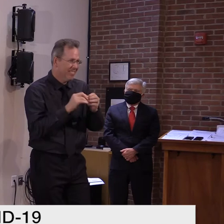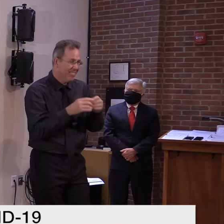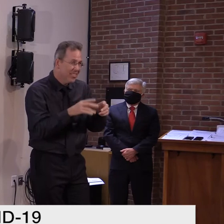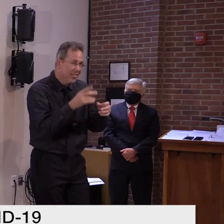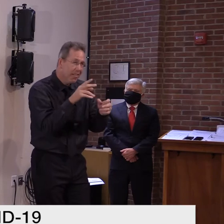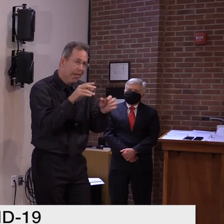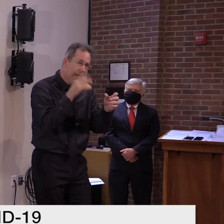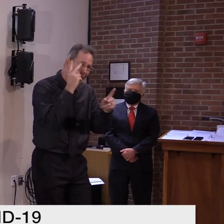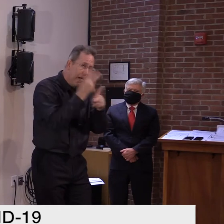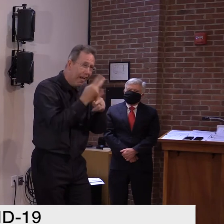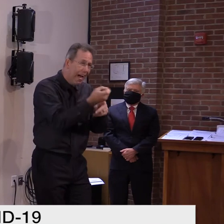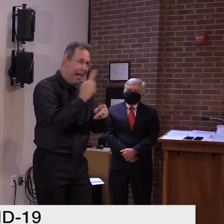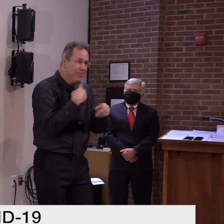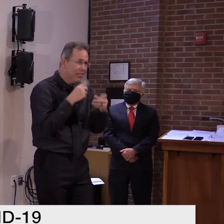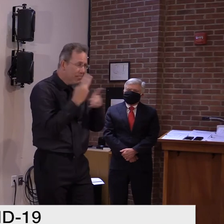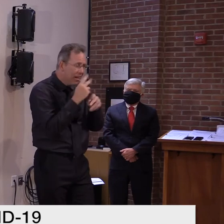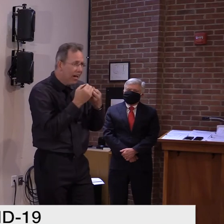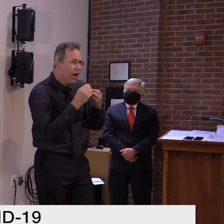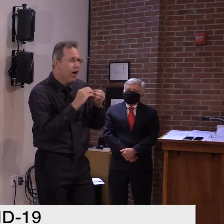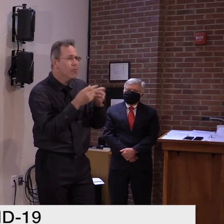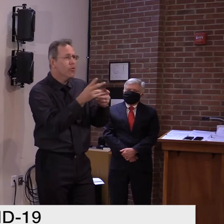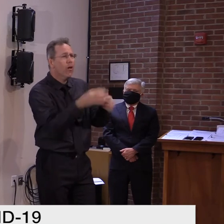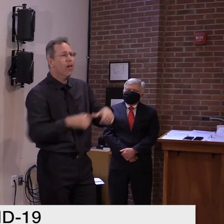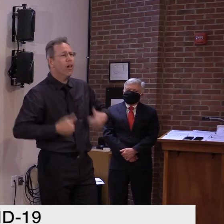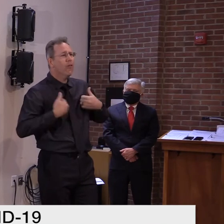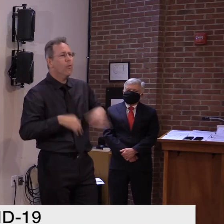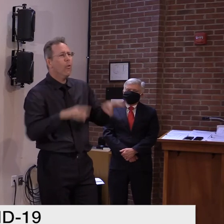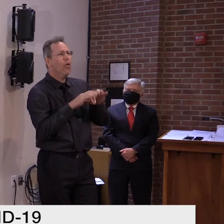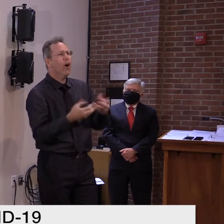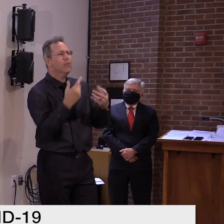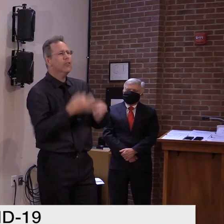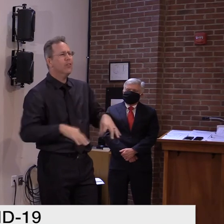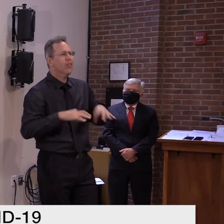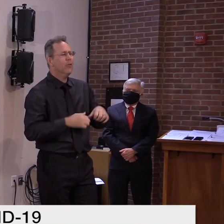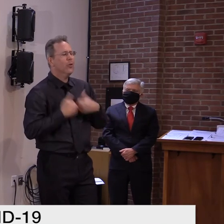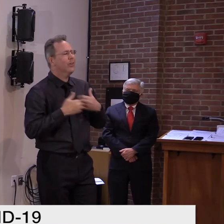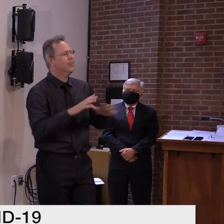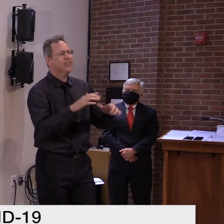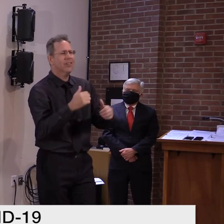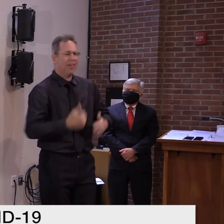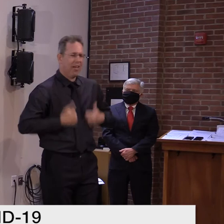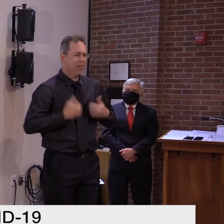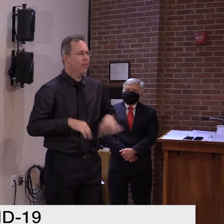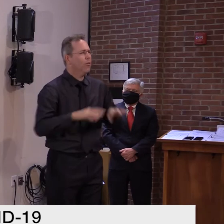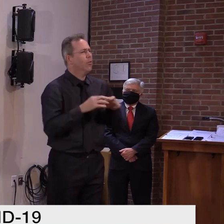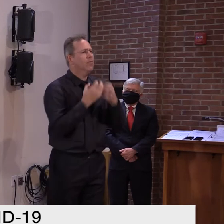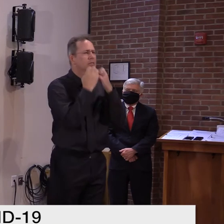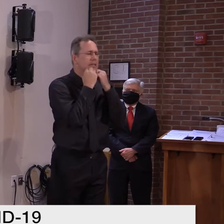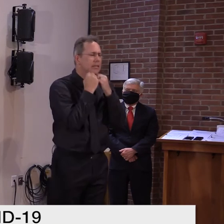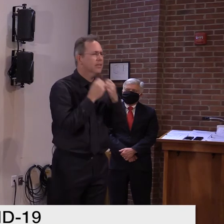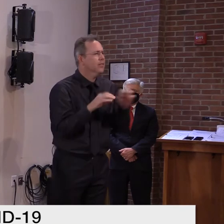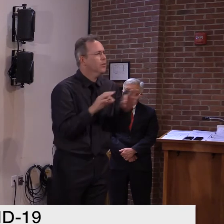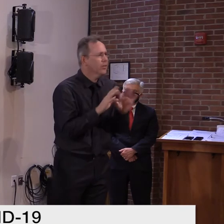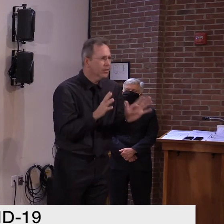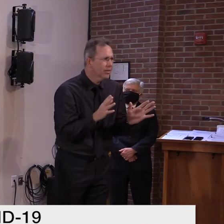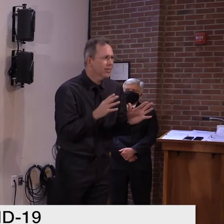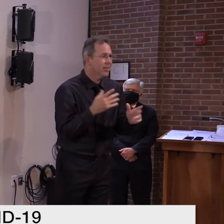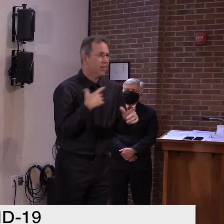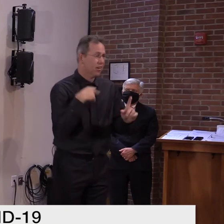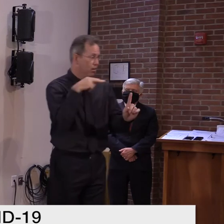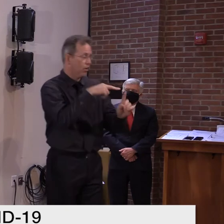priceless. So every life, life is important from my perspective. And, um, so we don't look at it in, in those terms.